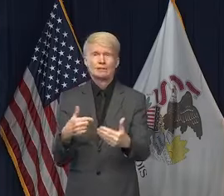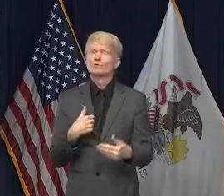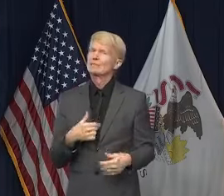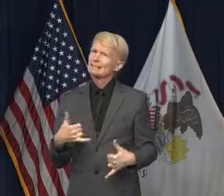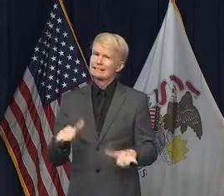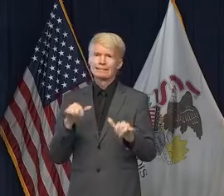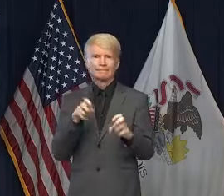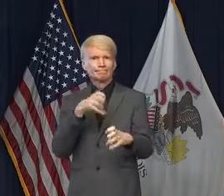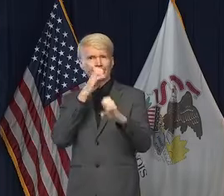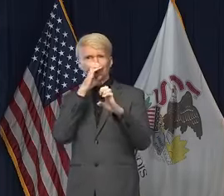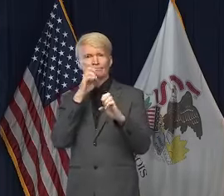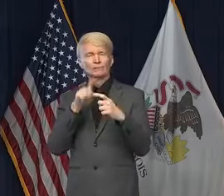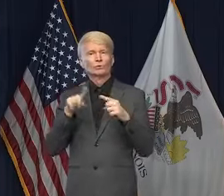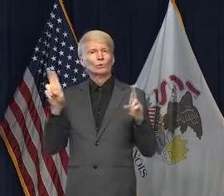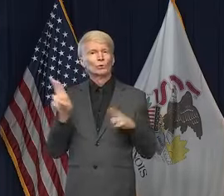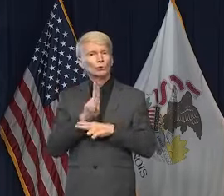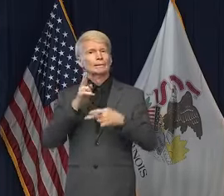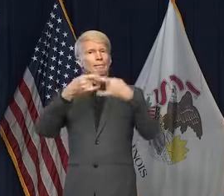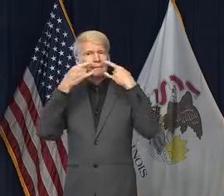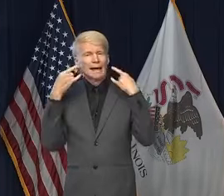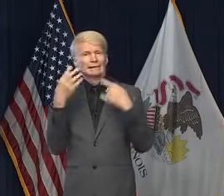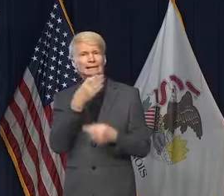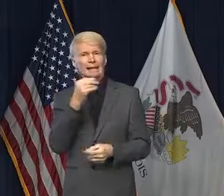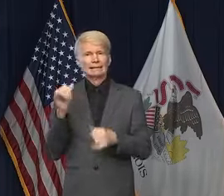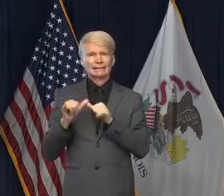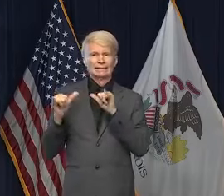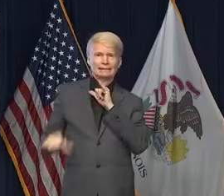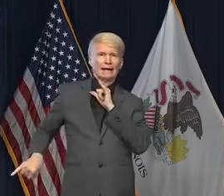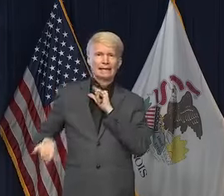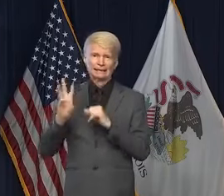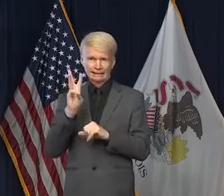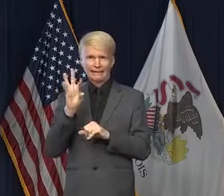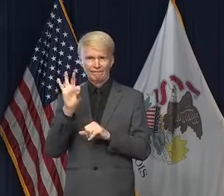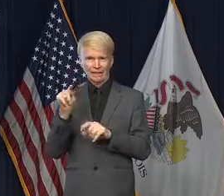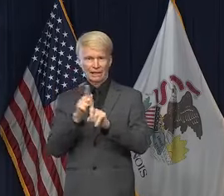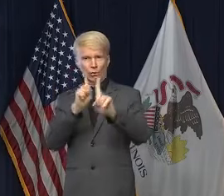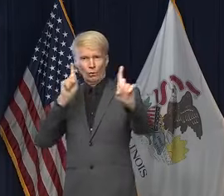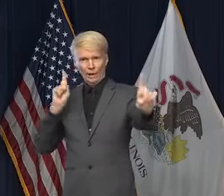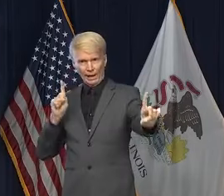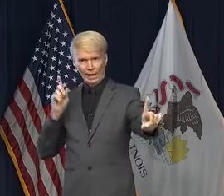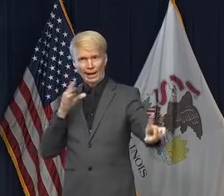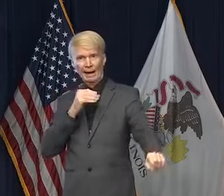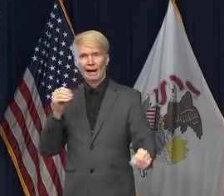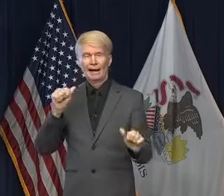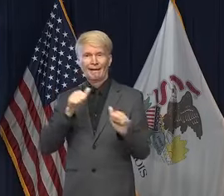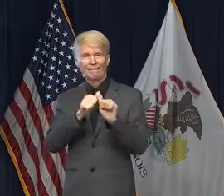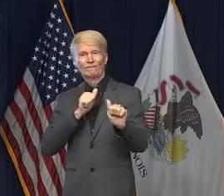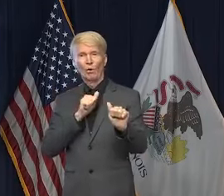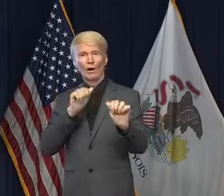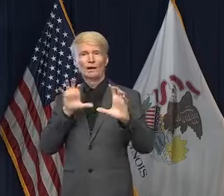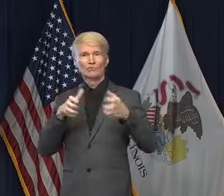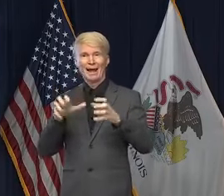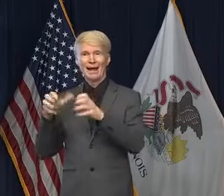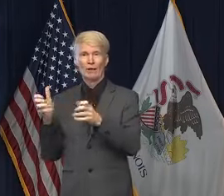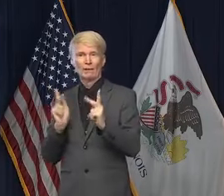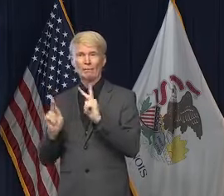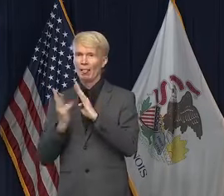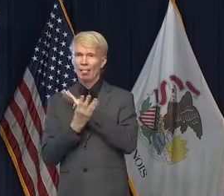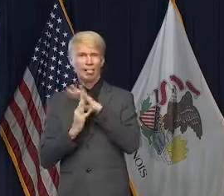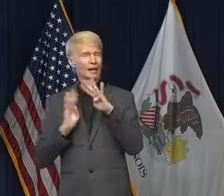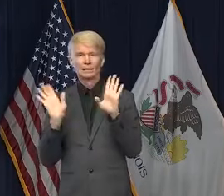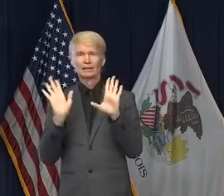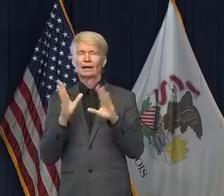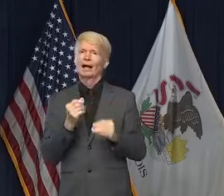vigilant, to wear a mask, to stay at least six feet away, to avoid crowds, and to wash our hands very, very often.